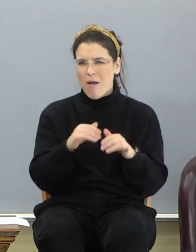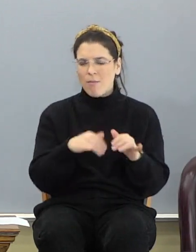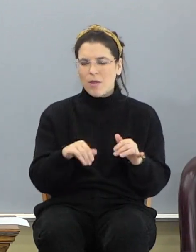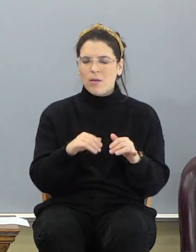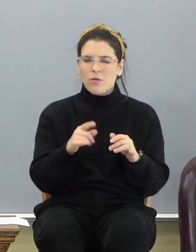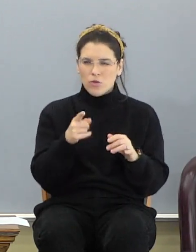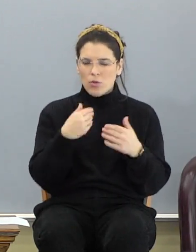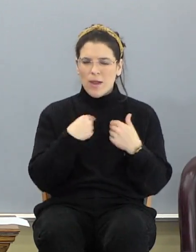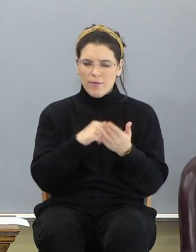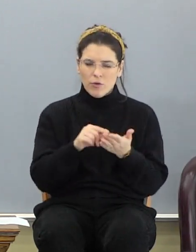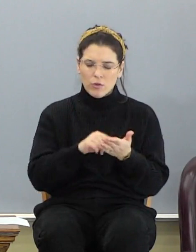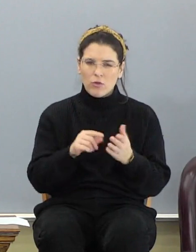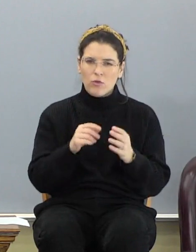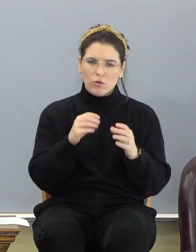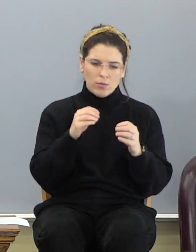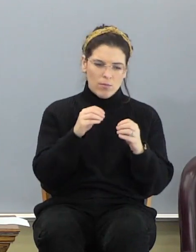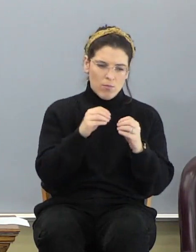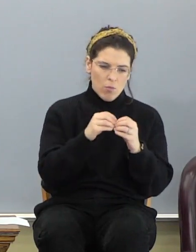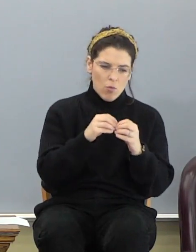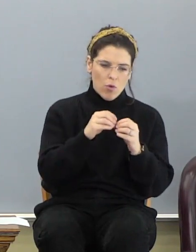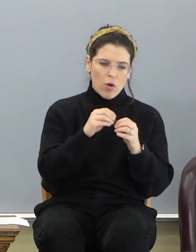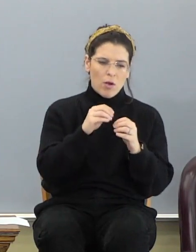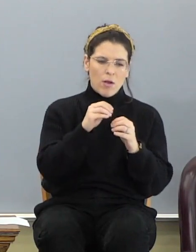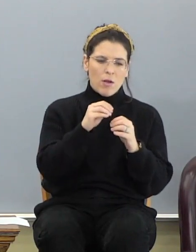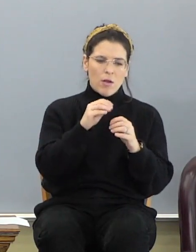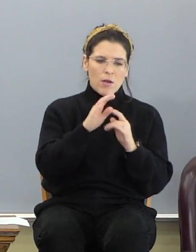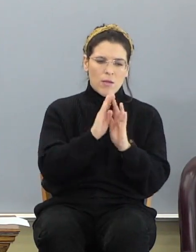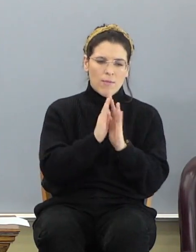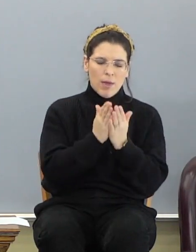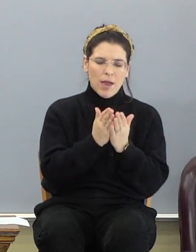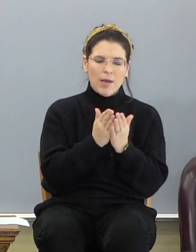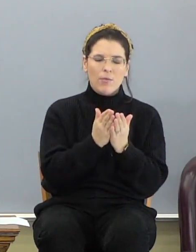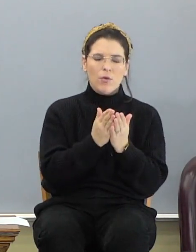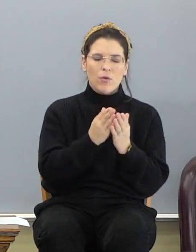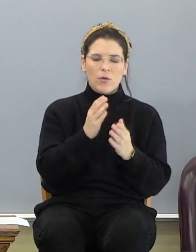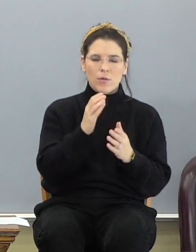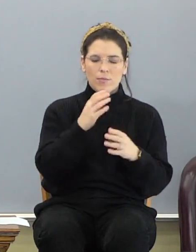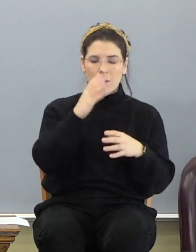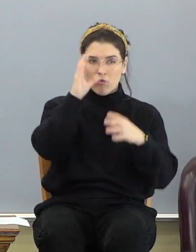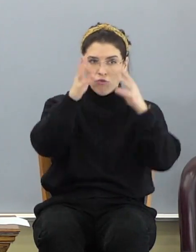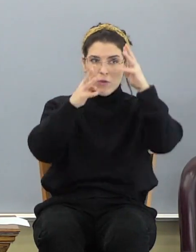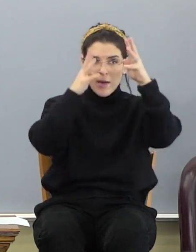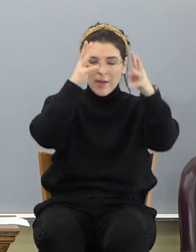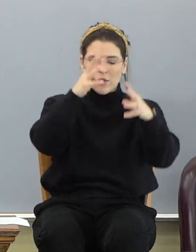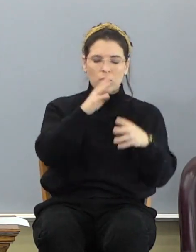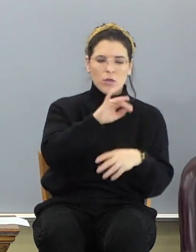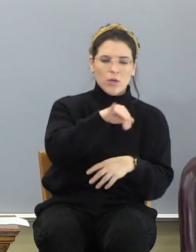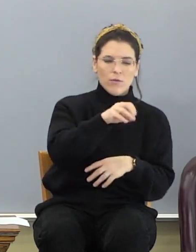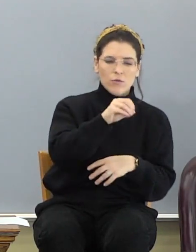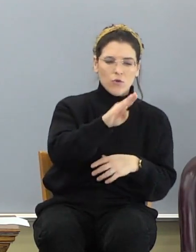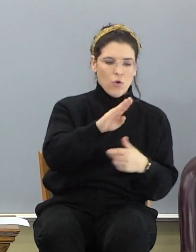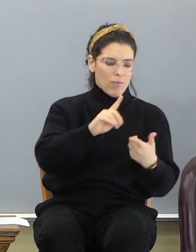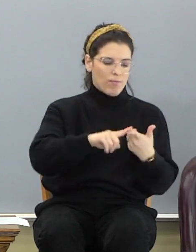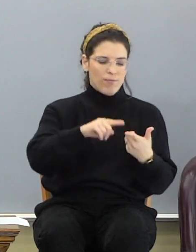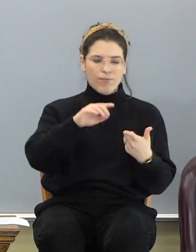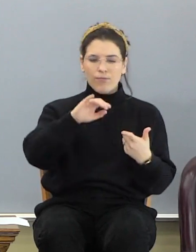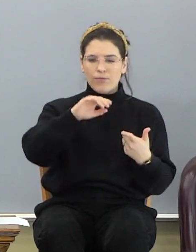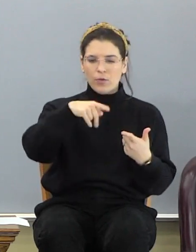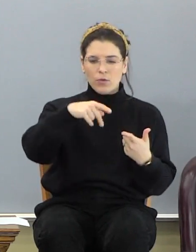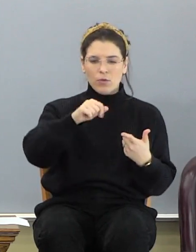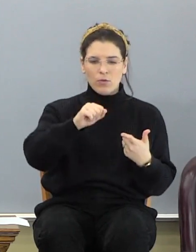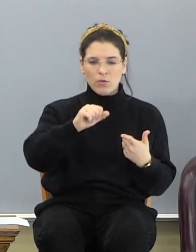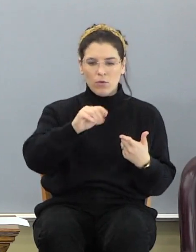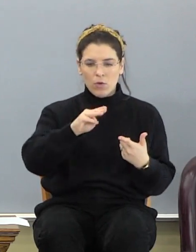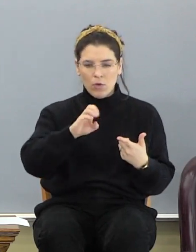in the book of Psalms, in the book of Job, in the book of Isaiah, in any one of those books than there is in Genesis. Don't run to Genesis chapter 1 to think you understand